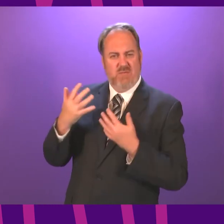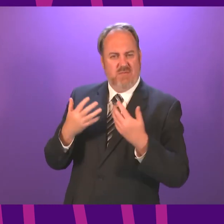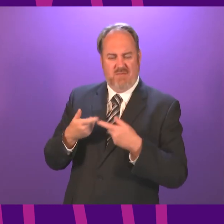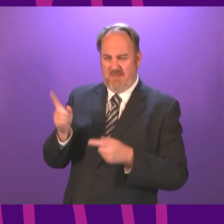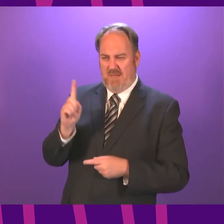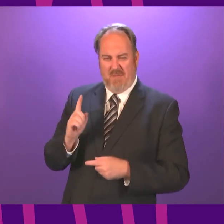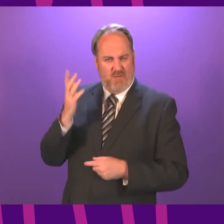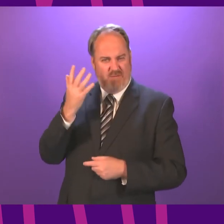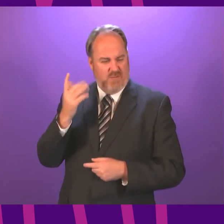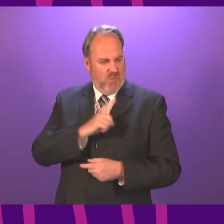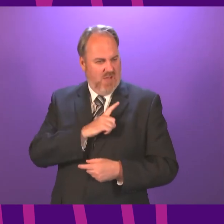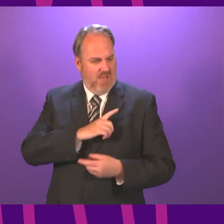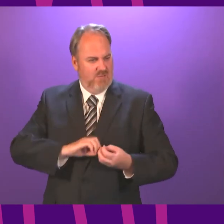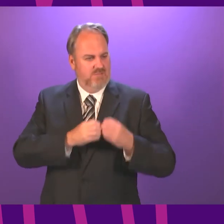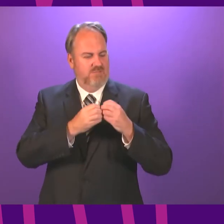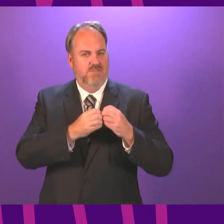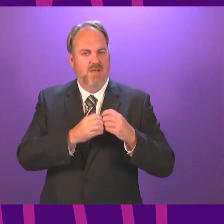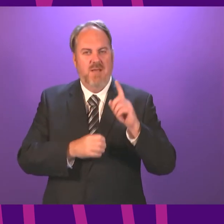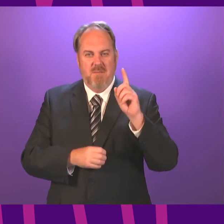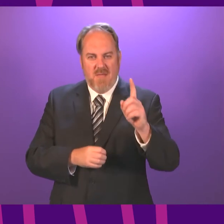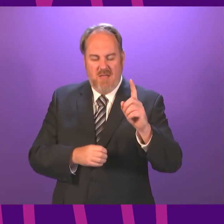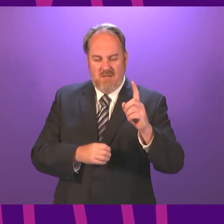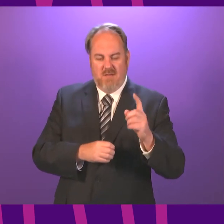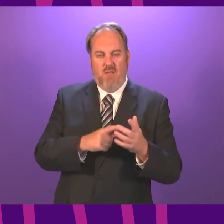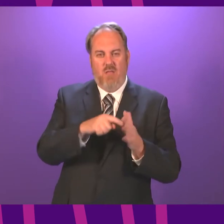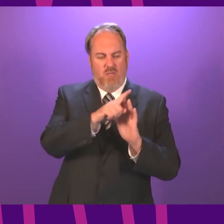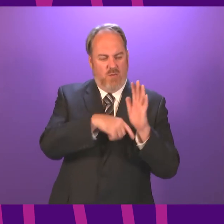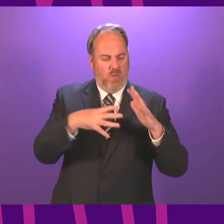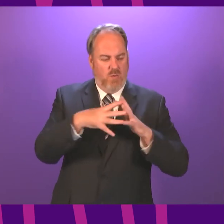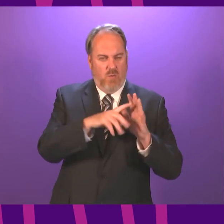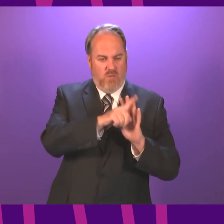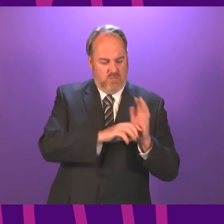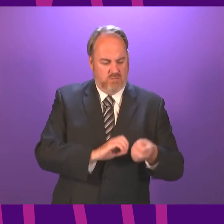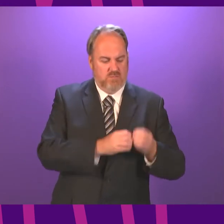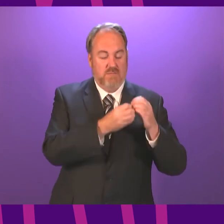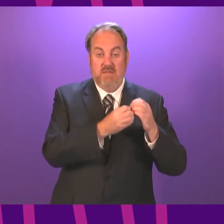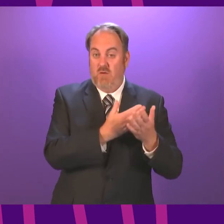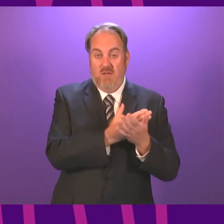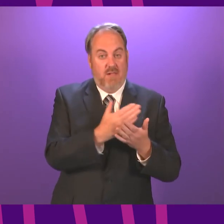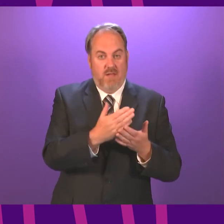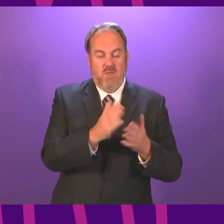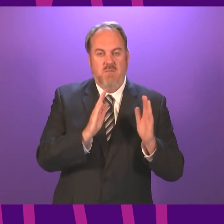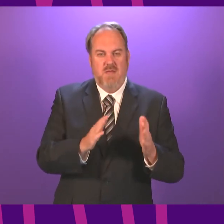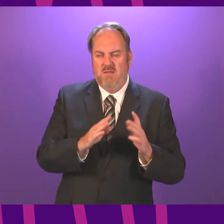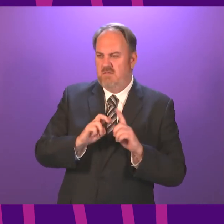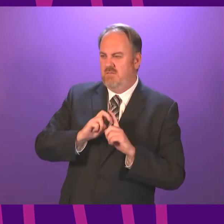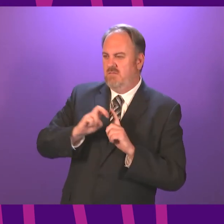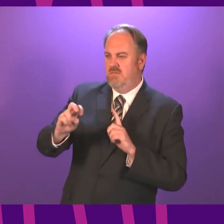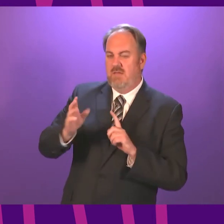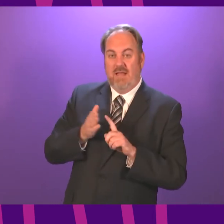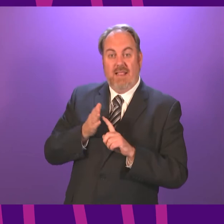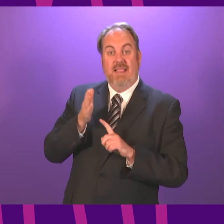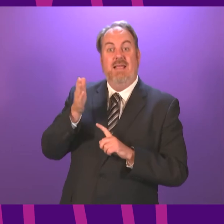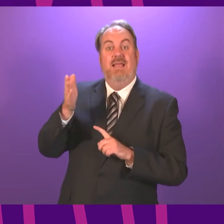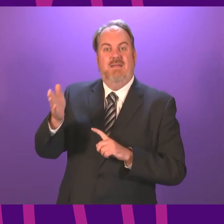legislation, in fact, is completely incoherent. It says that you have to leave Scotland with the intention,